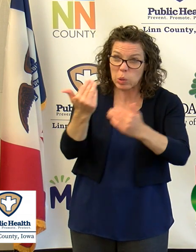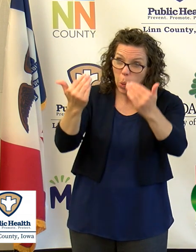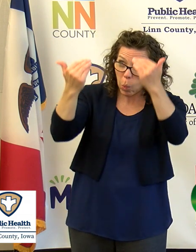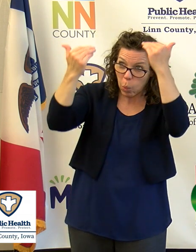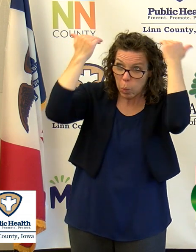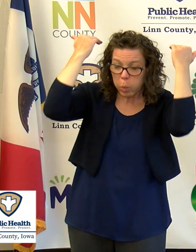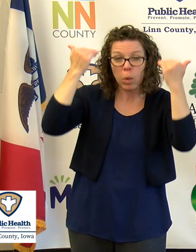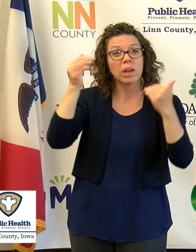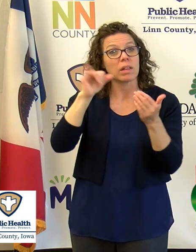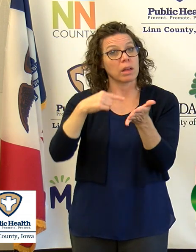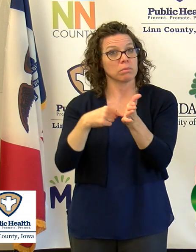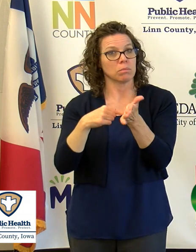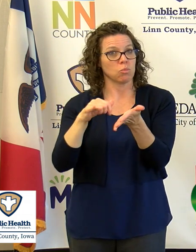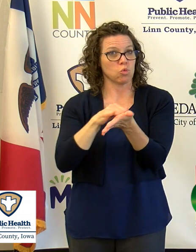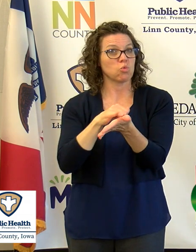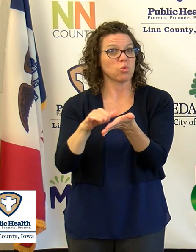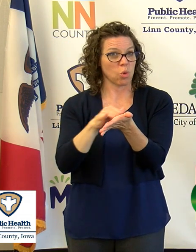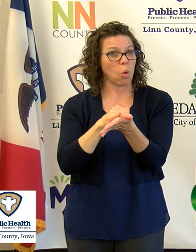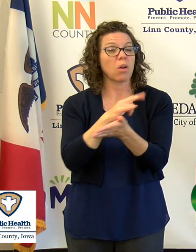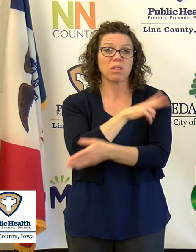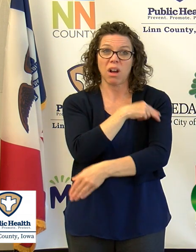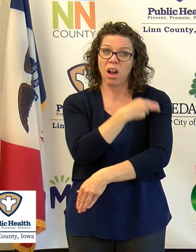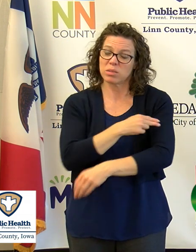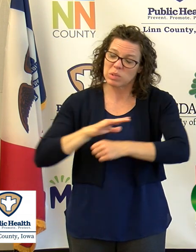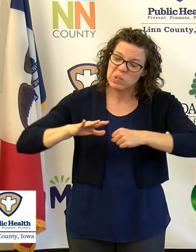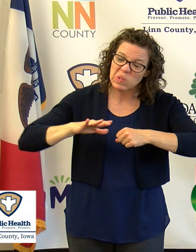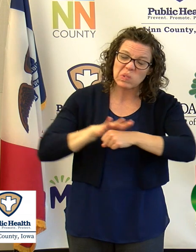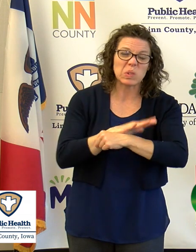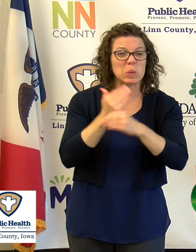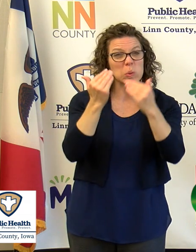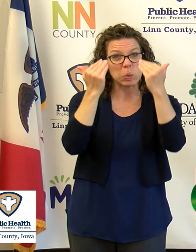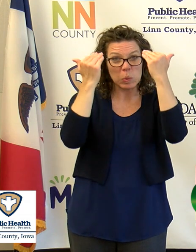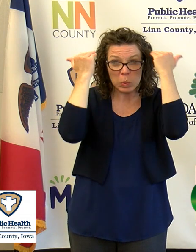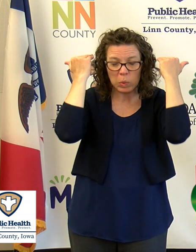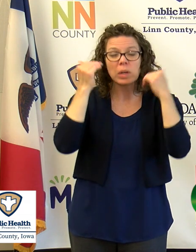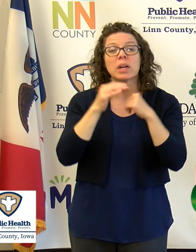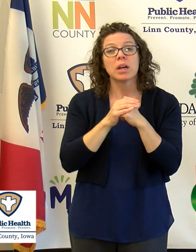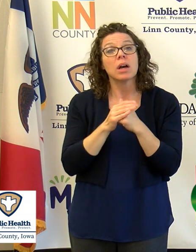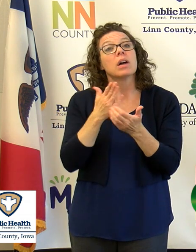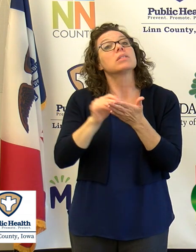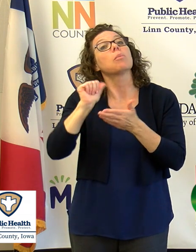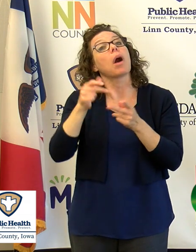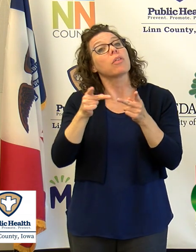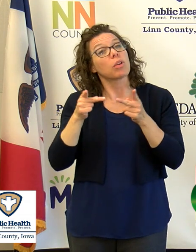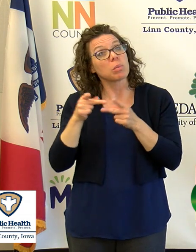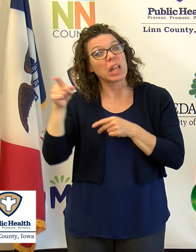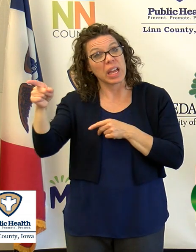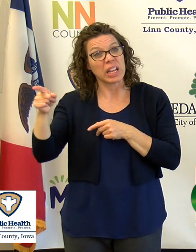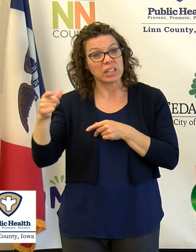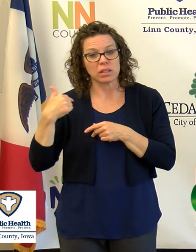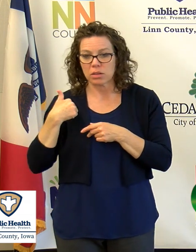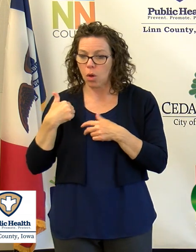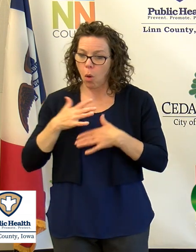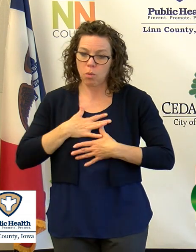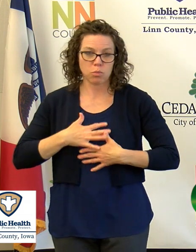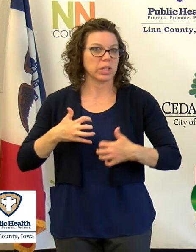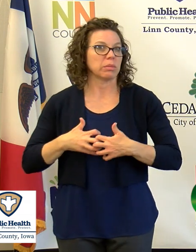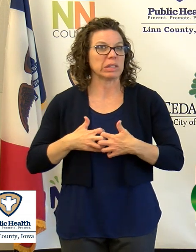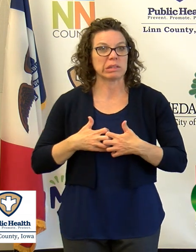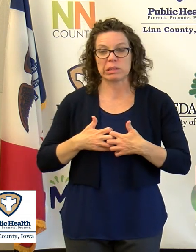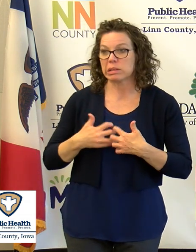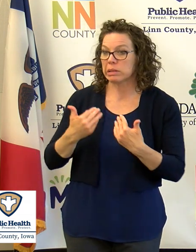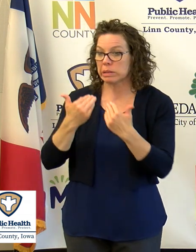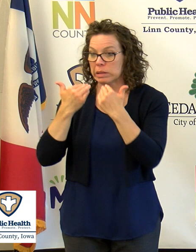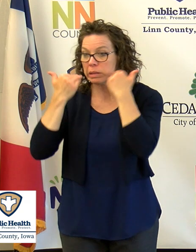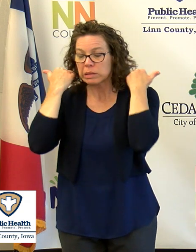become a New York, for example. There are places in the country where the research is going on where they would have multiple patients ventilated from one